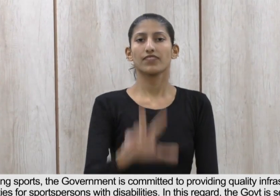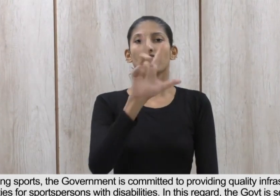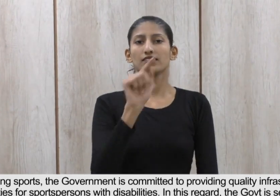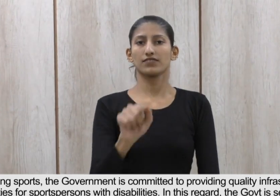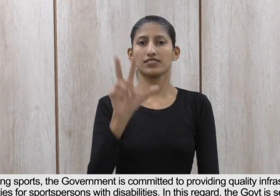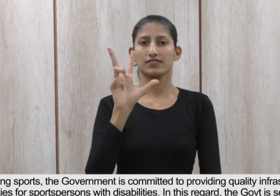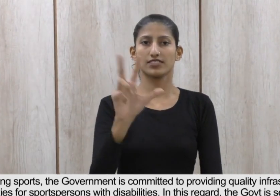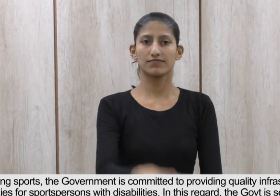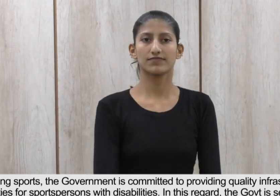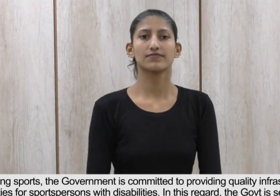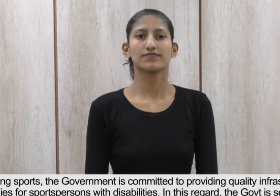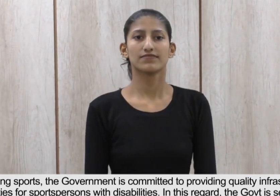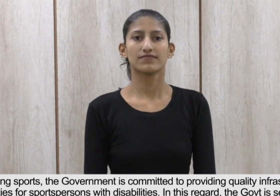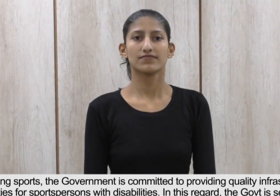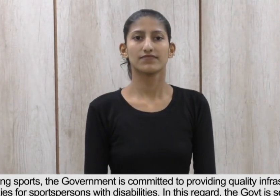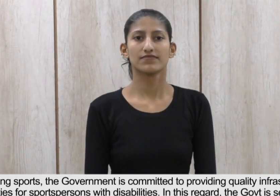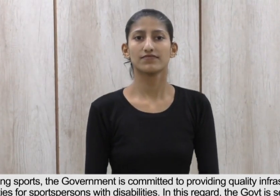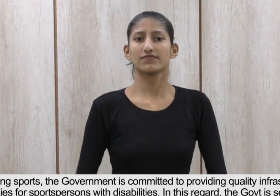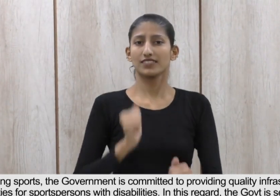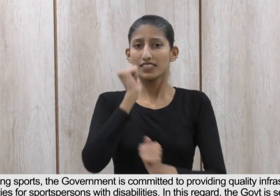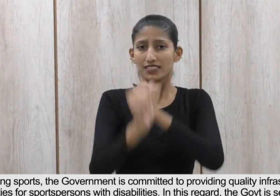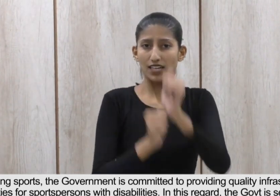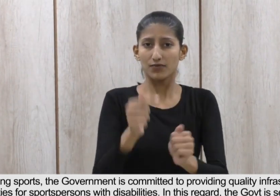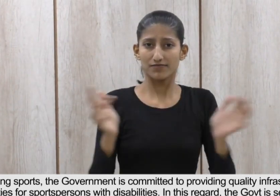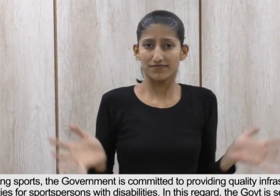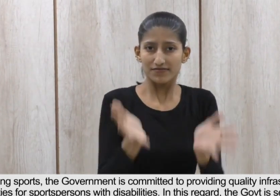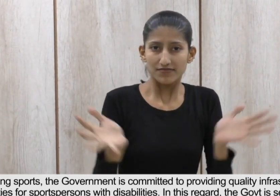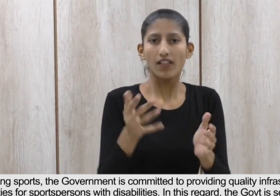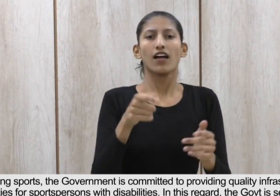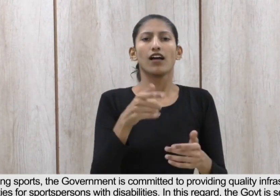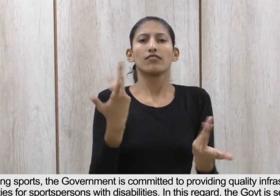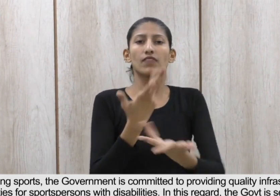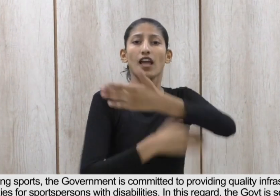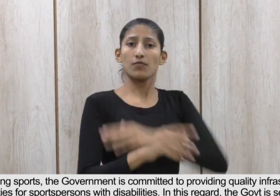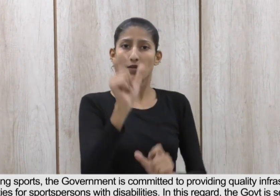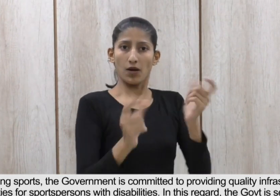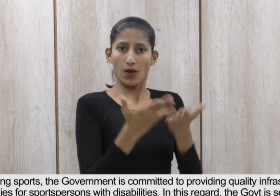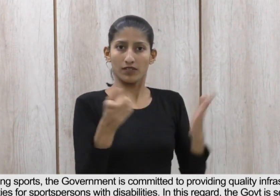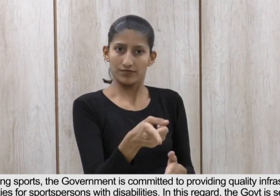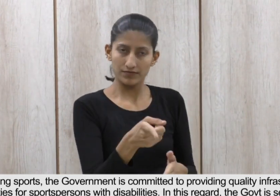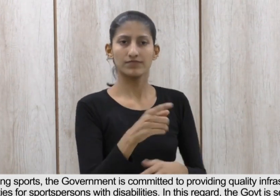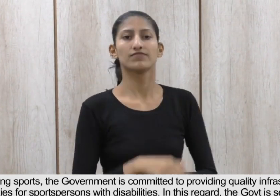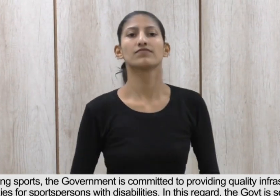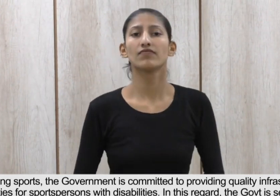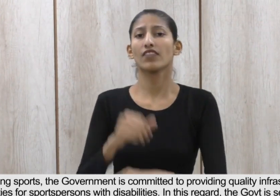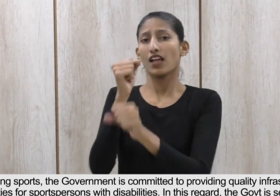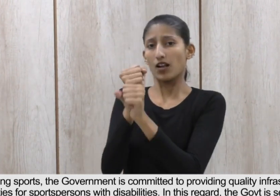8.8. For Promoting Sports, the Government is committed